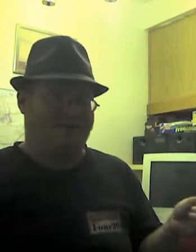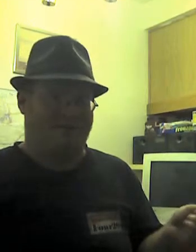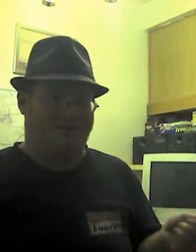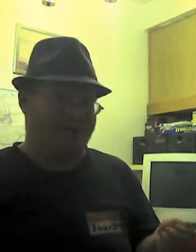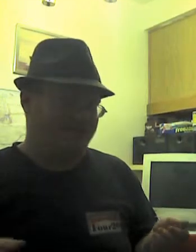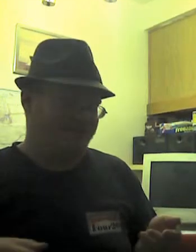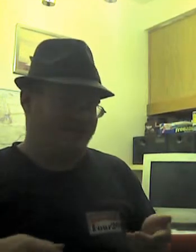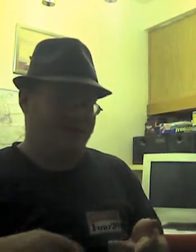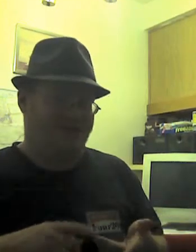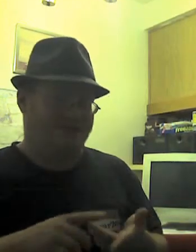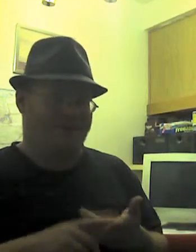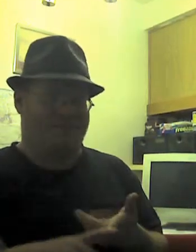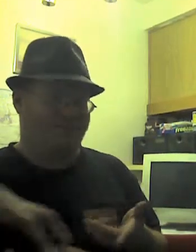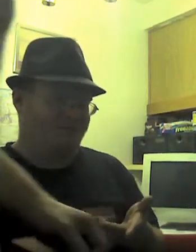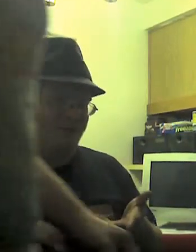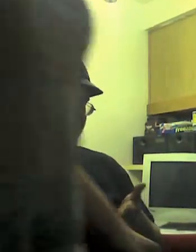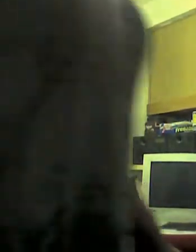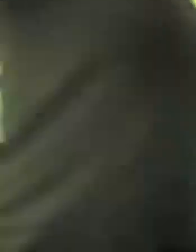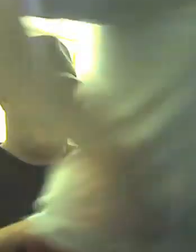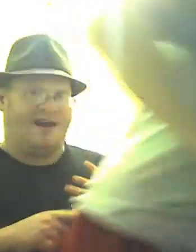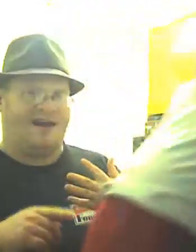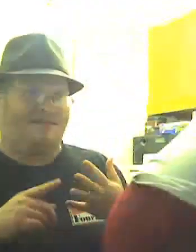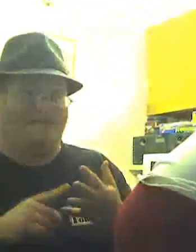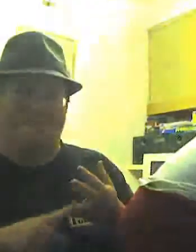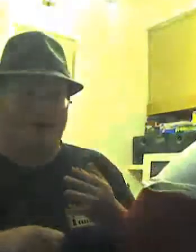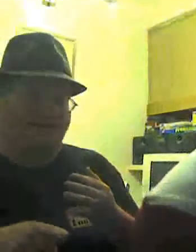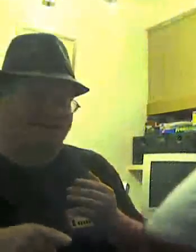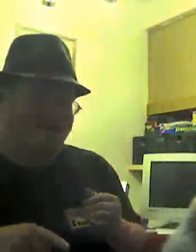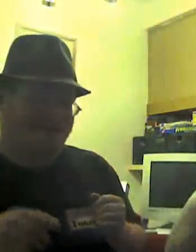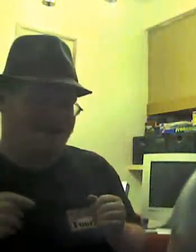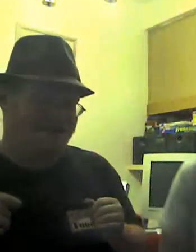different monsters you can catch that produce wool and eggs and milk and stuff.